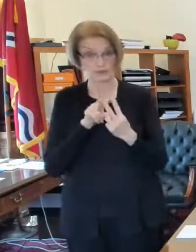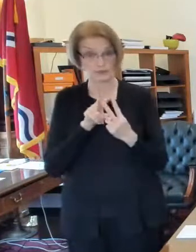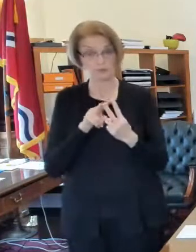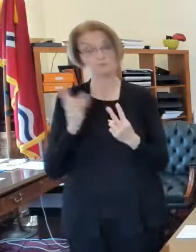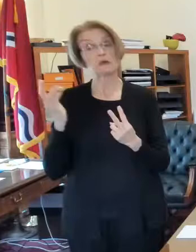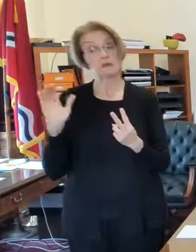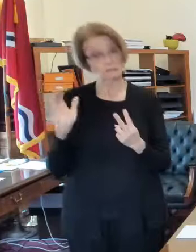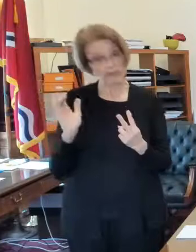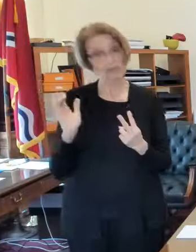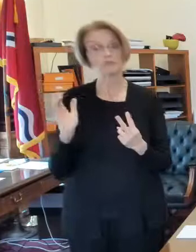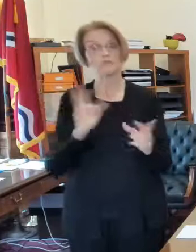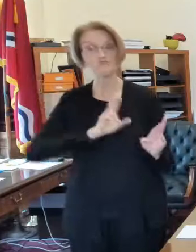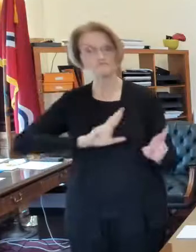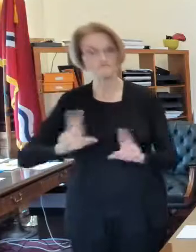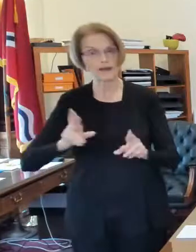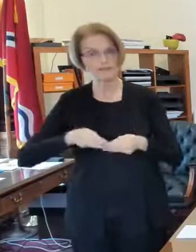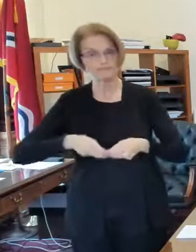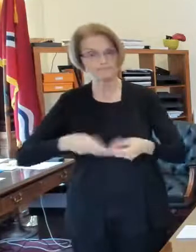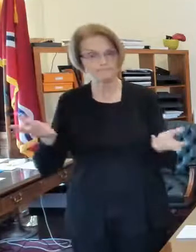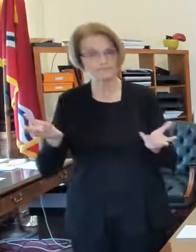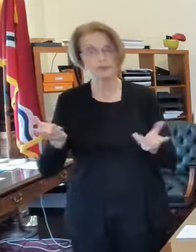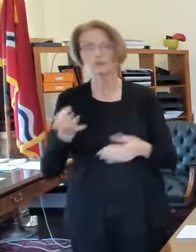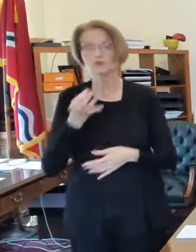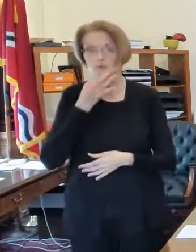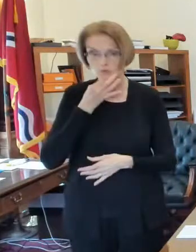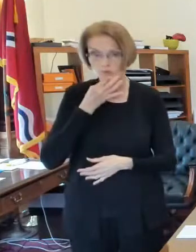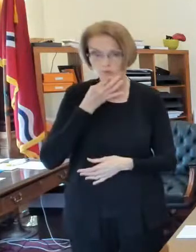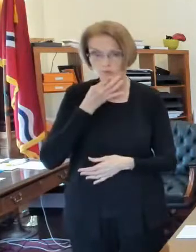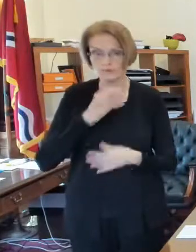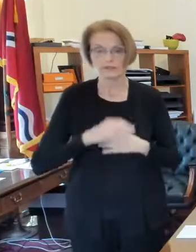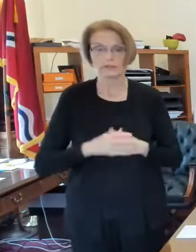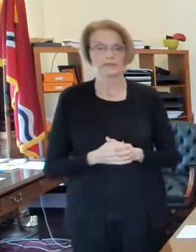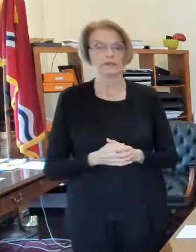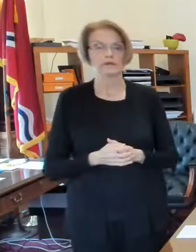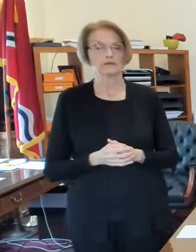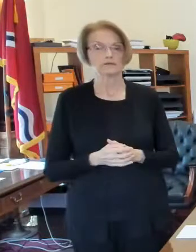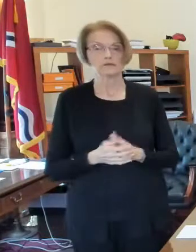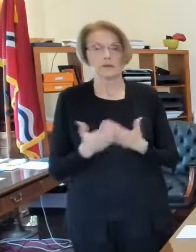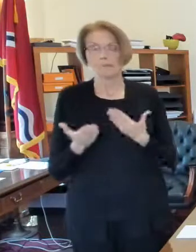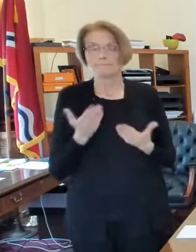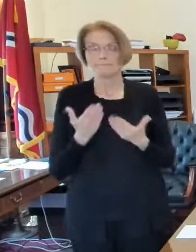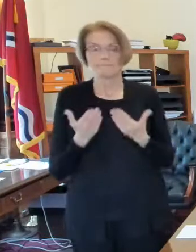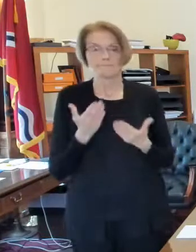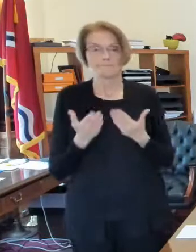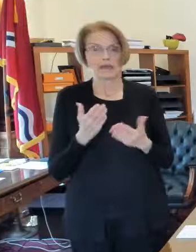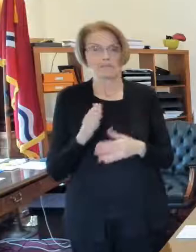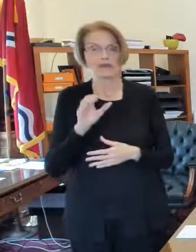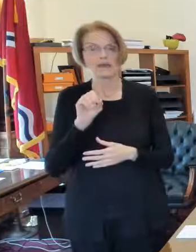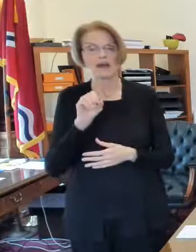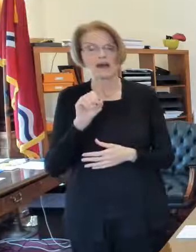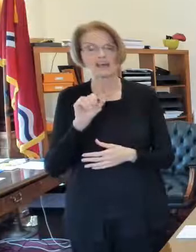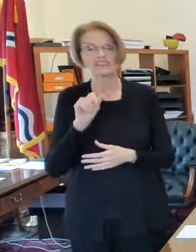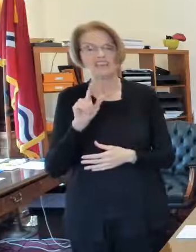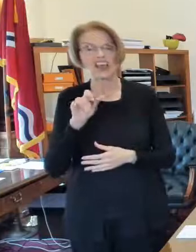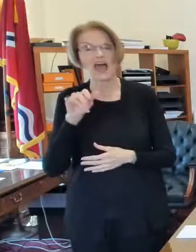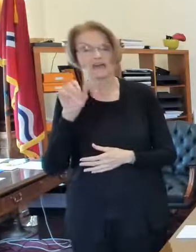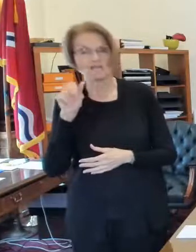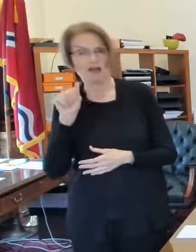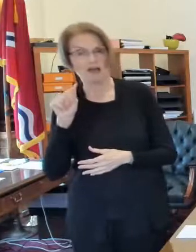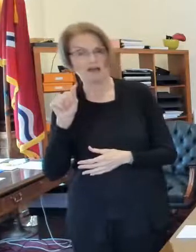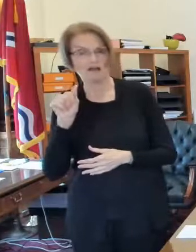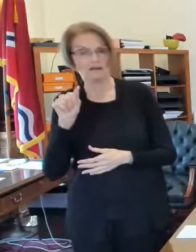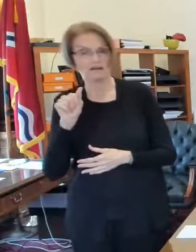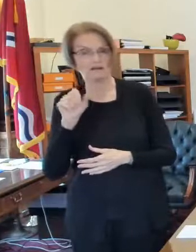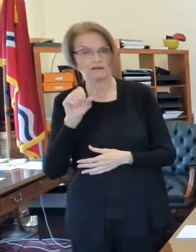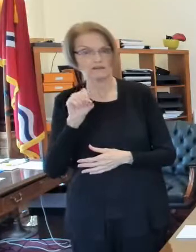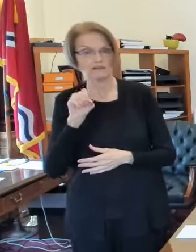they may be ready to go shortly maybe even a saliva at home test you've been